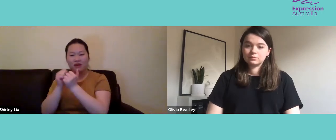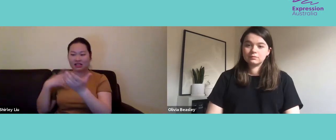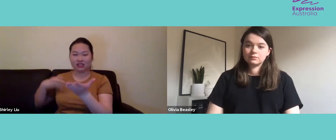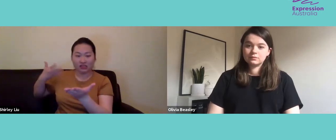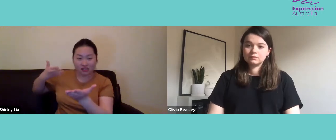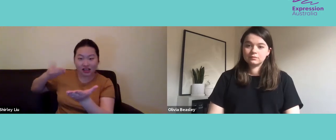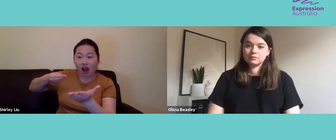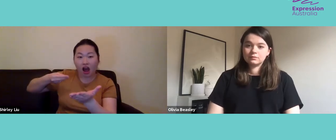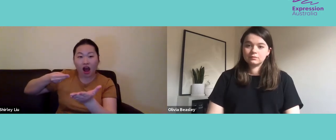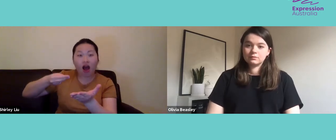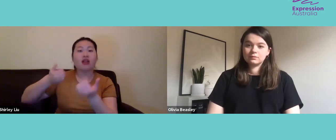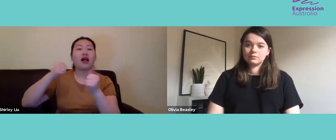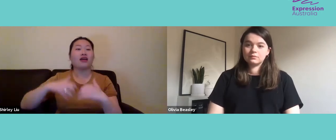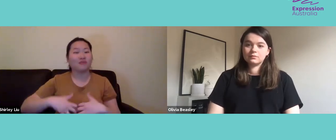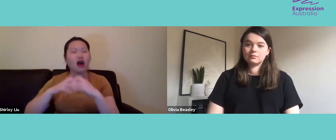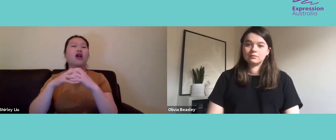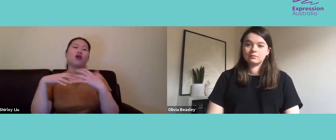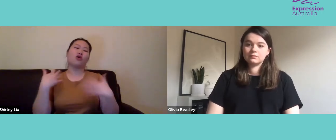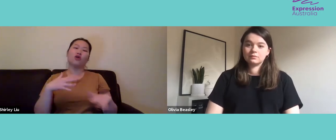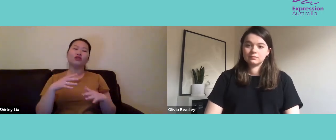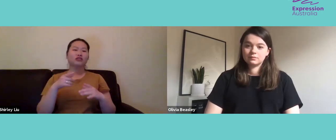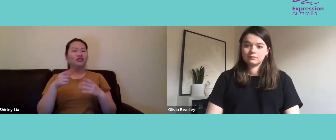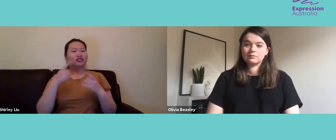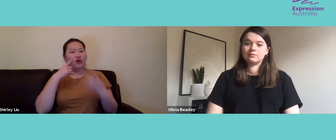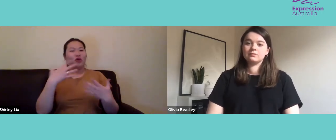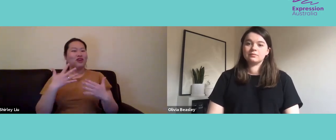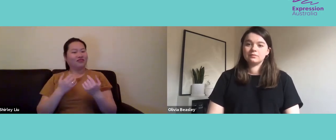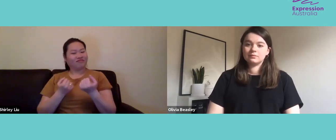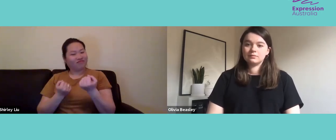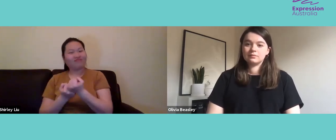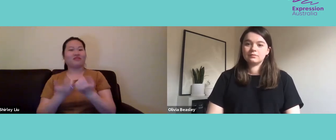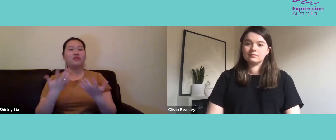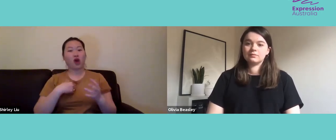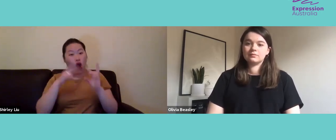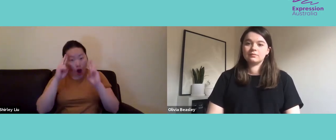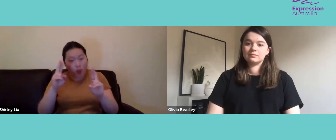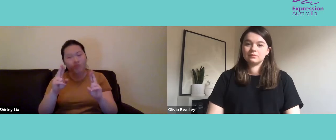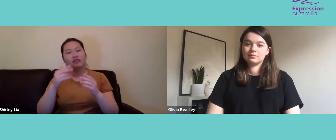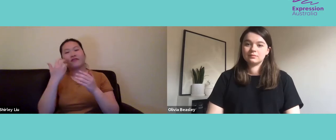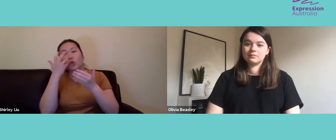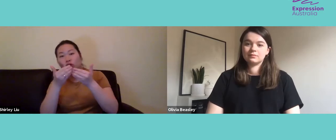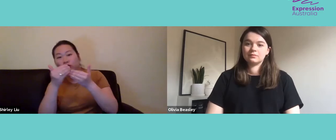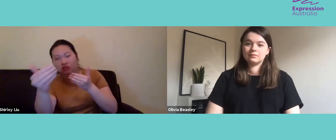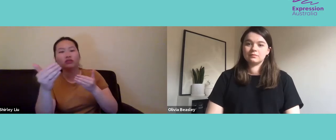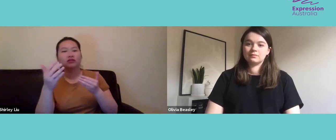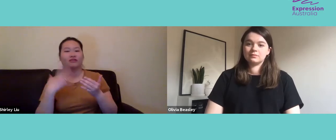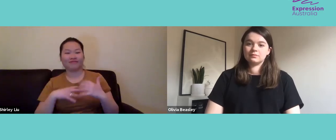We had to go through a documentation process and we managed to establish this office and we support that. And we look forward to establishing